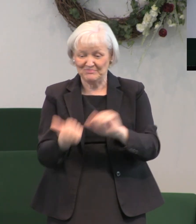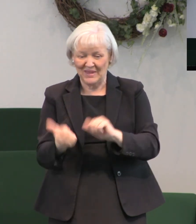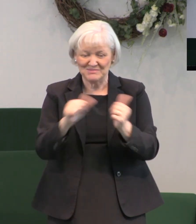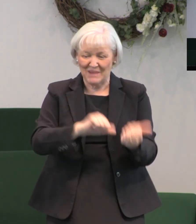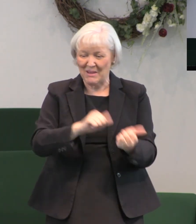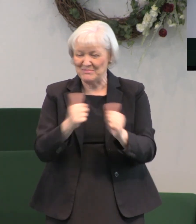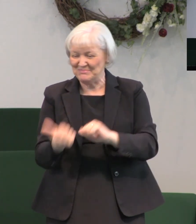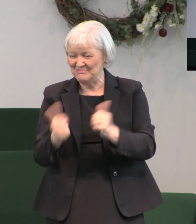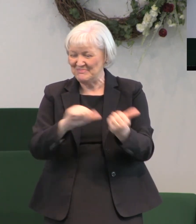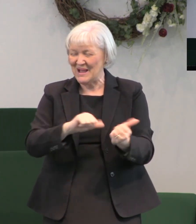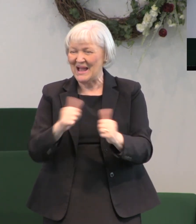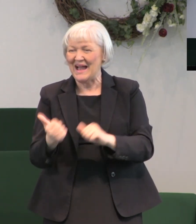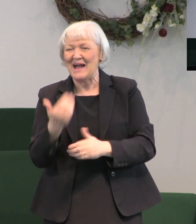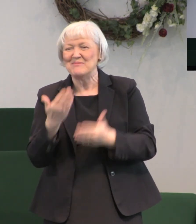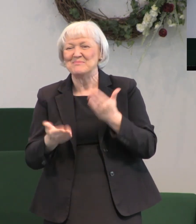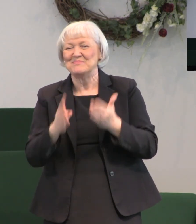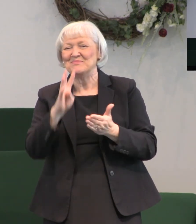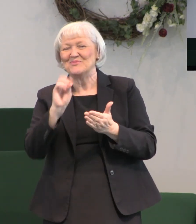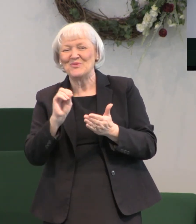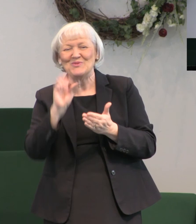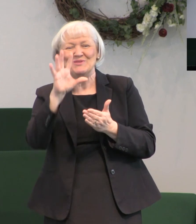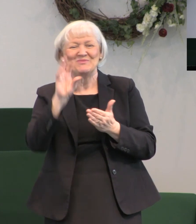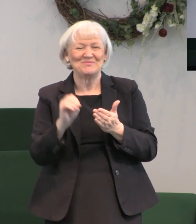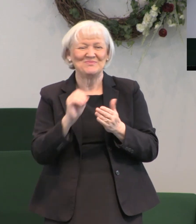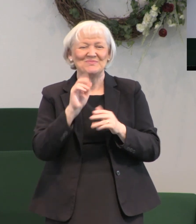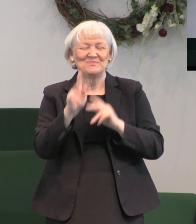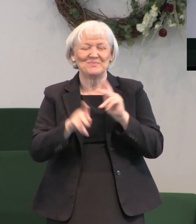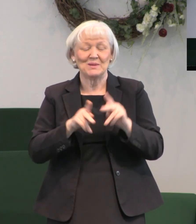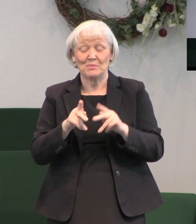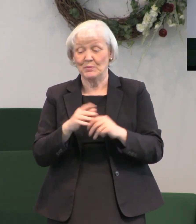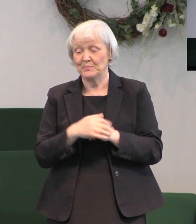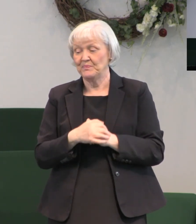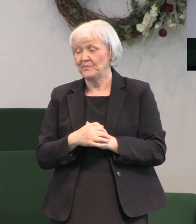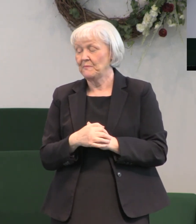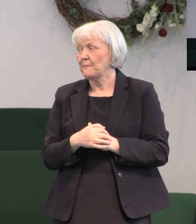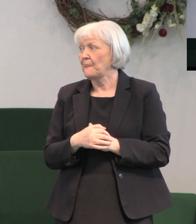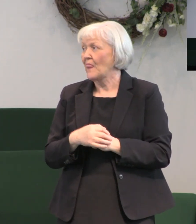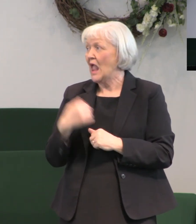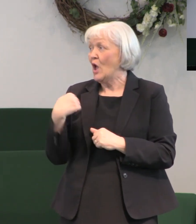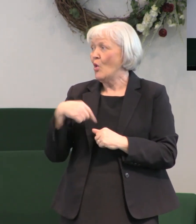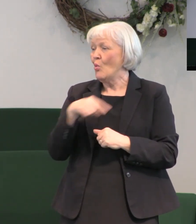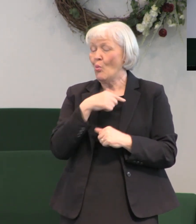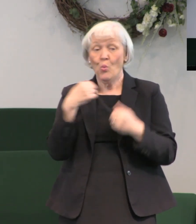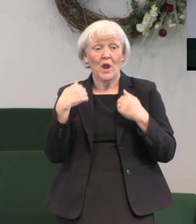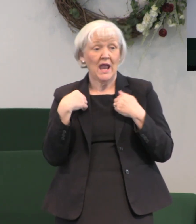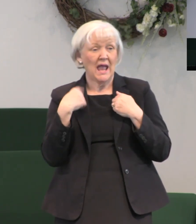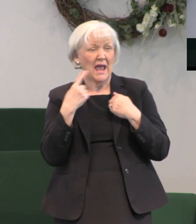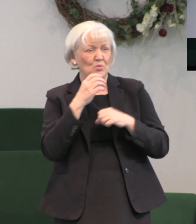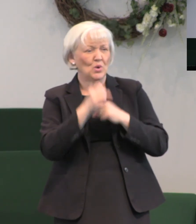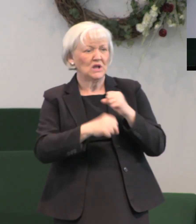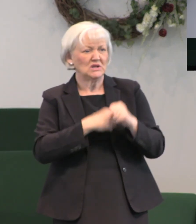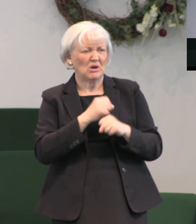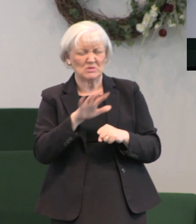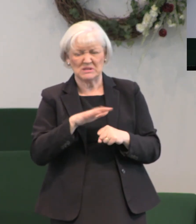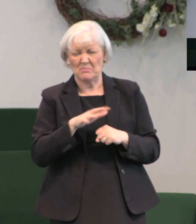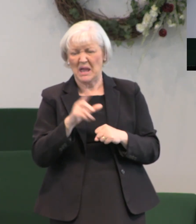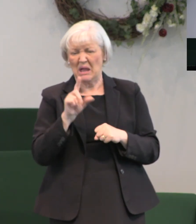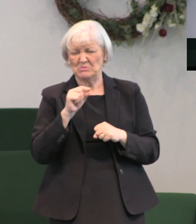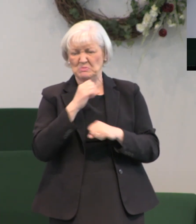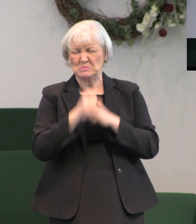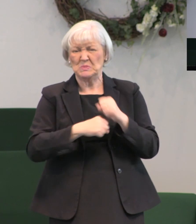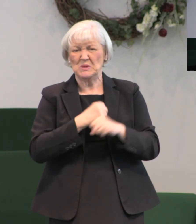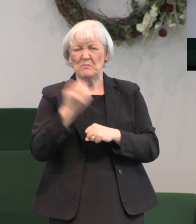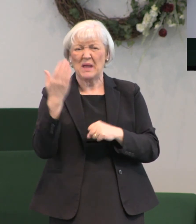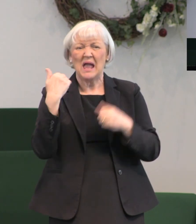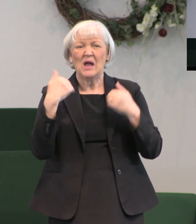40 or 50 people all at once we have had a year about 20 years ago here where